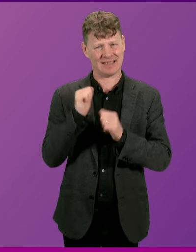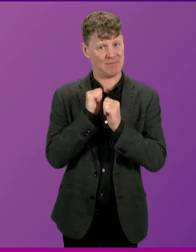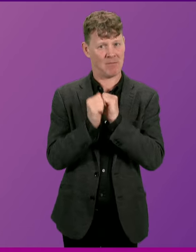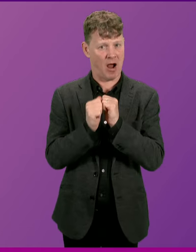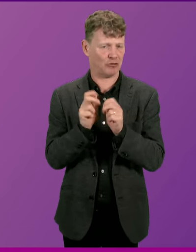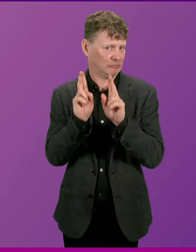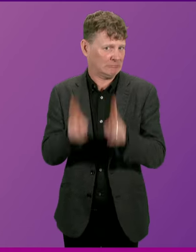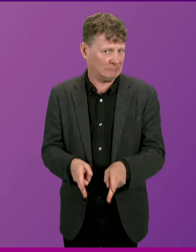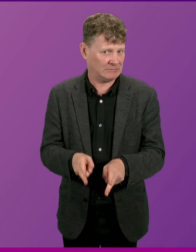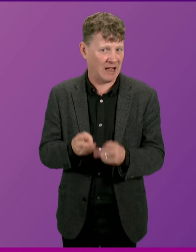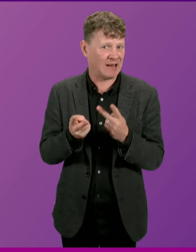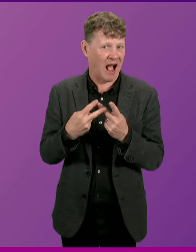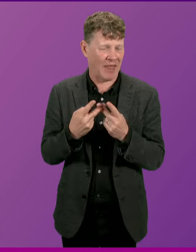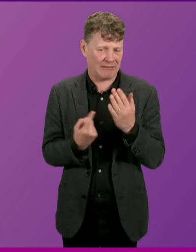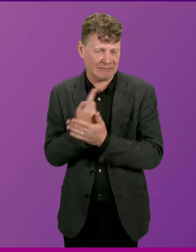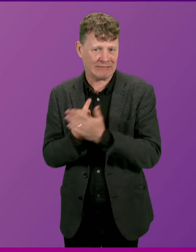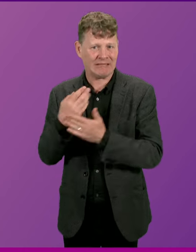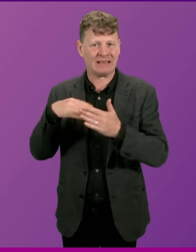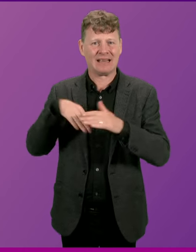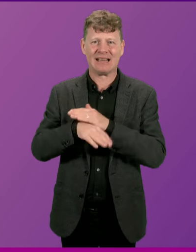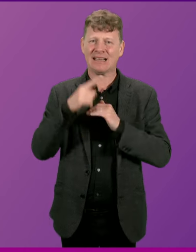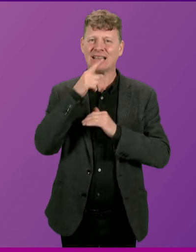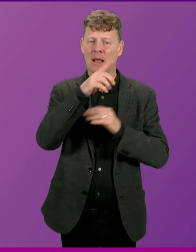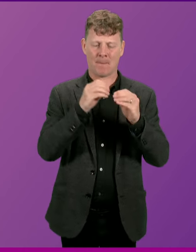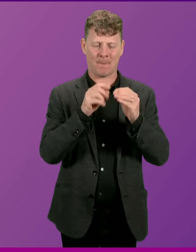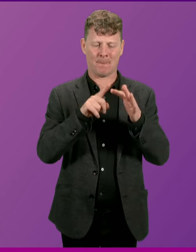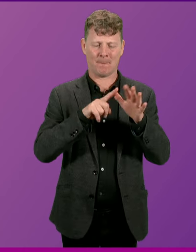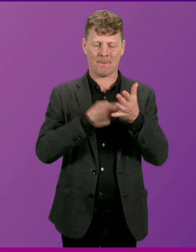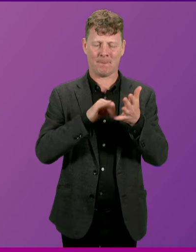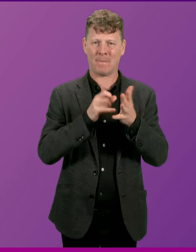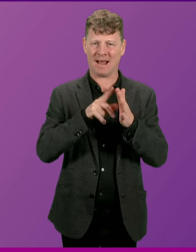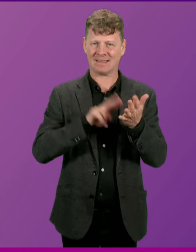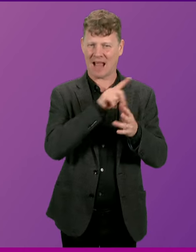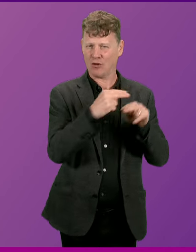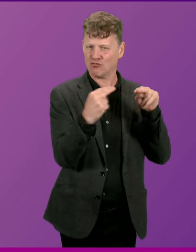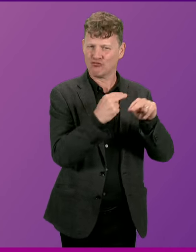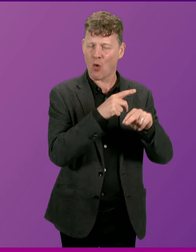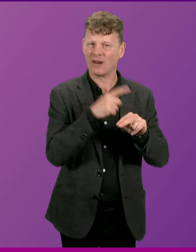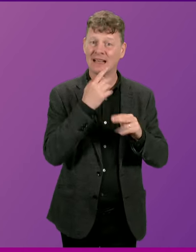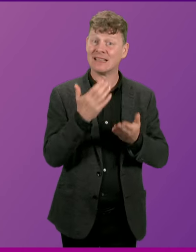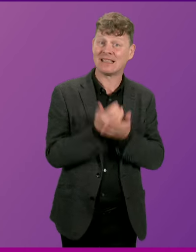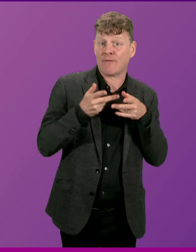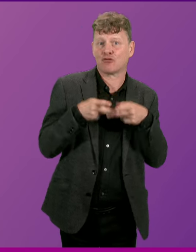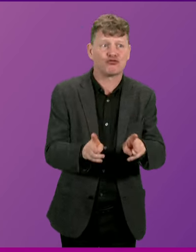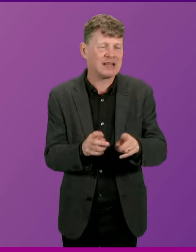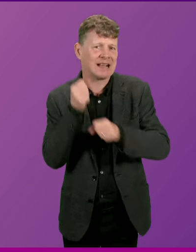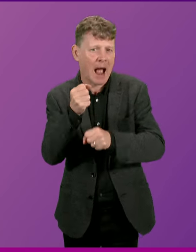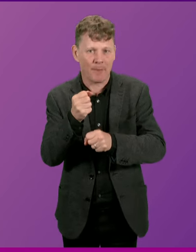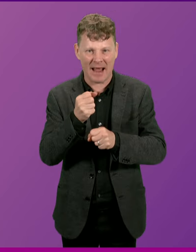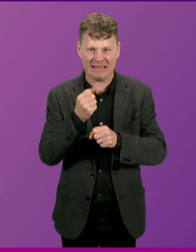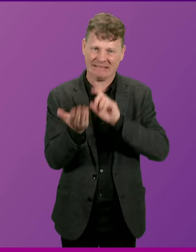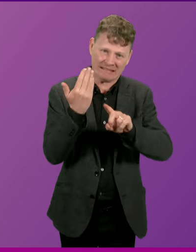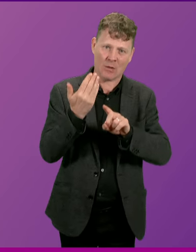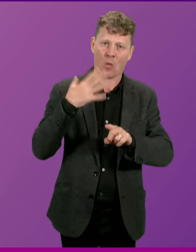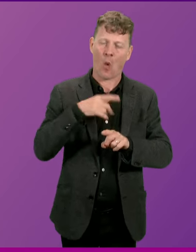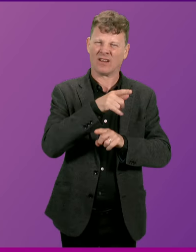other serious incidents along the Drummond and Duntoker Road corridor in Bear's Den, a community campaign, Safe Streets Bear's Den, has formed to call on Eastern Martinshire